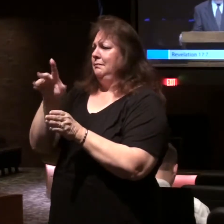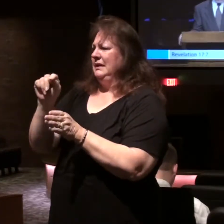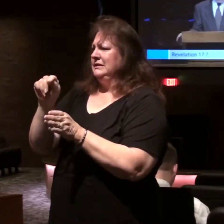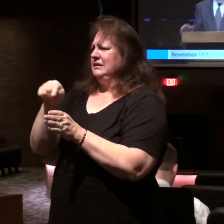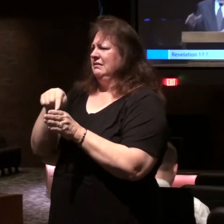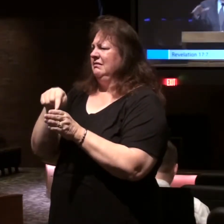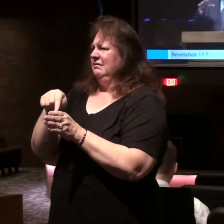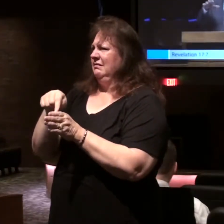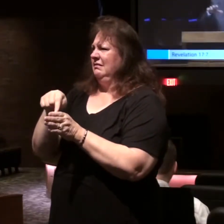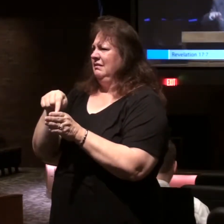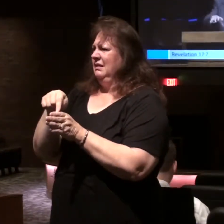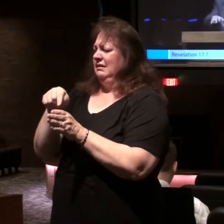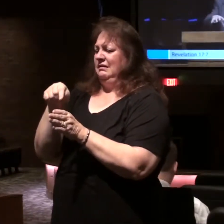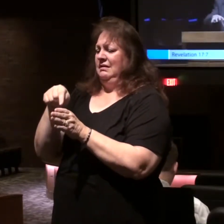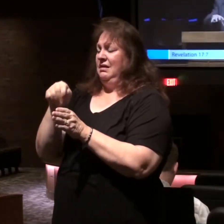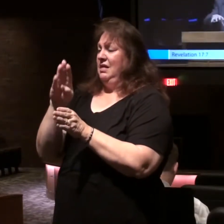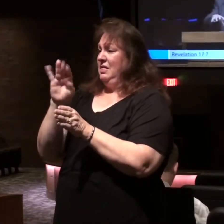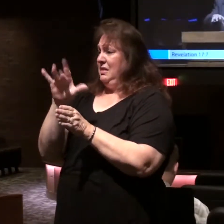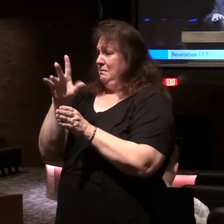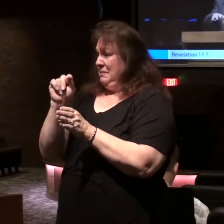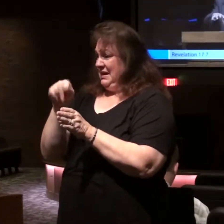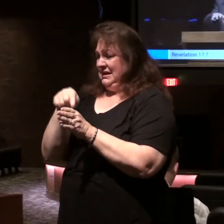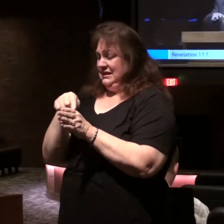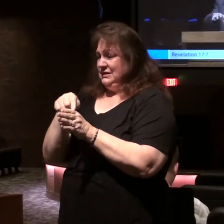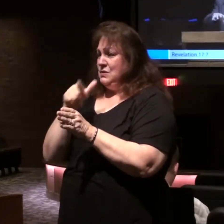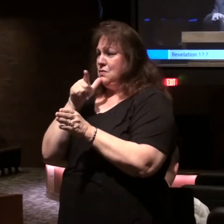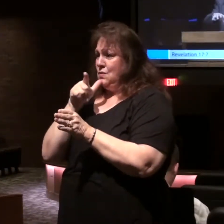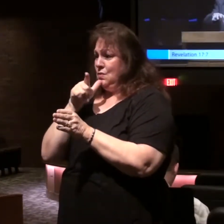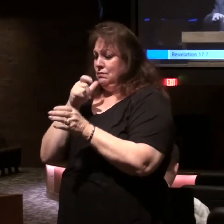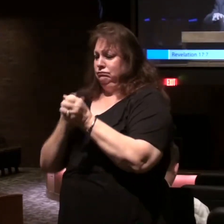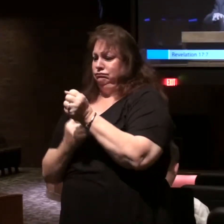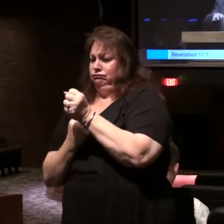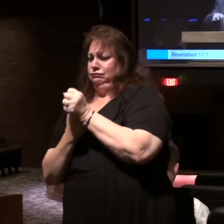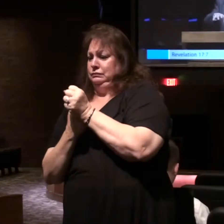I tell you of the beast that carries her.